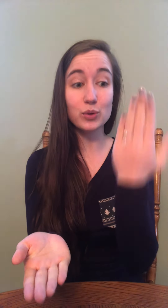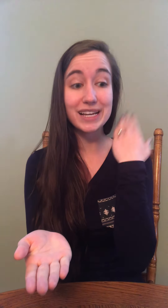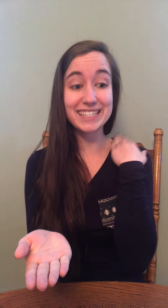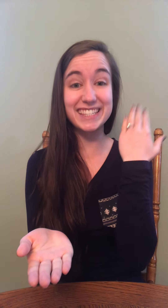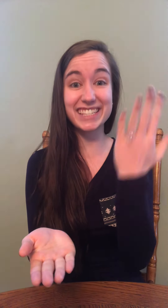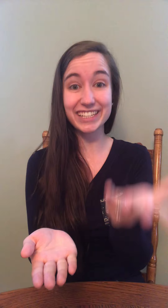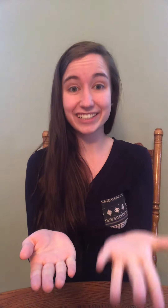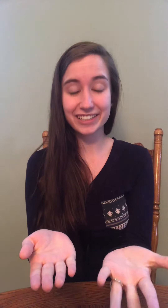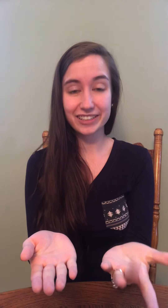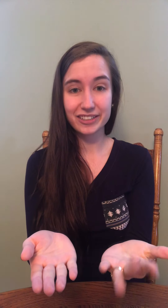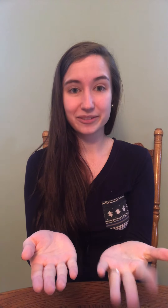st.